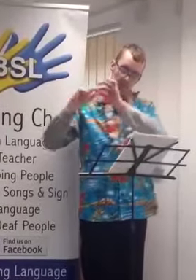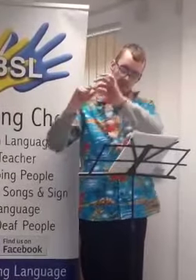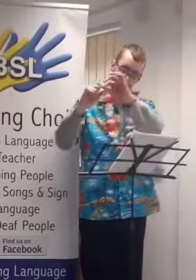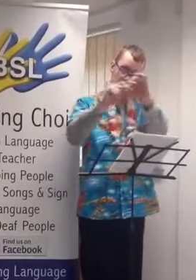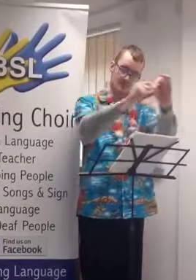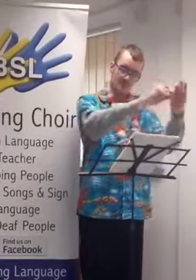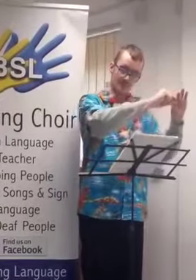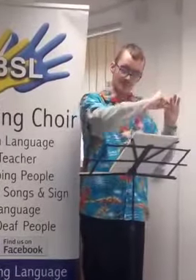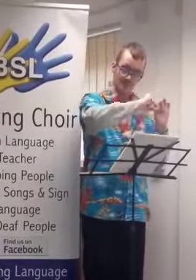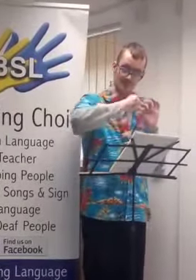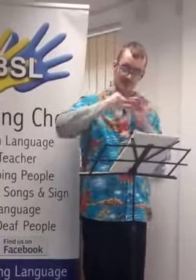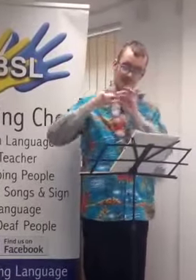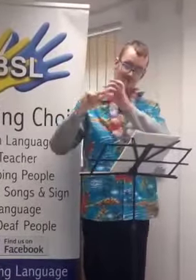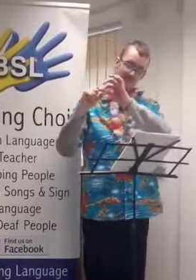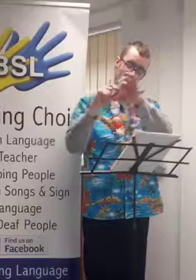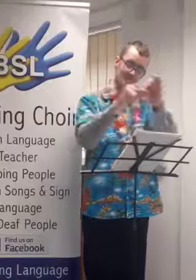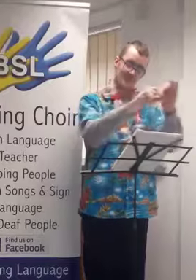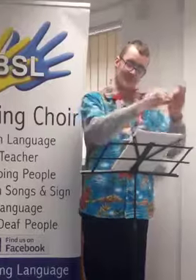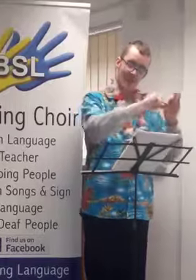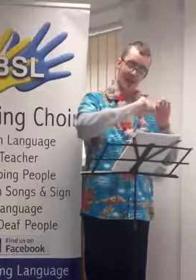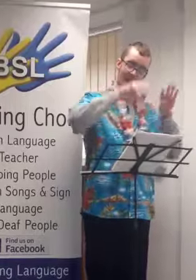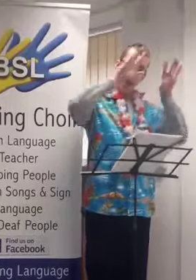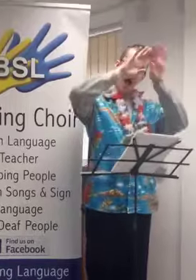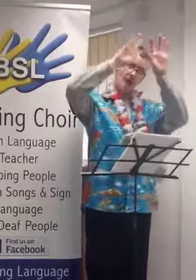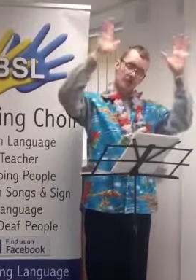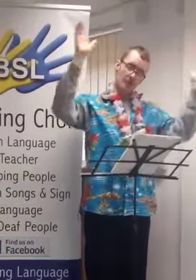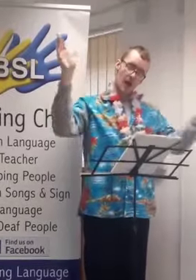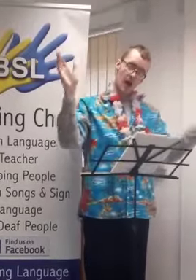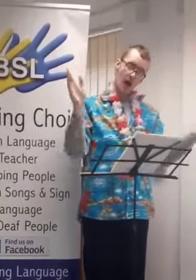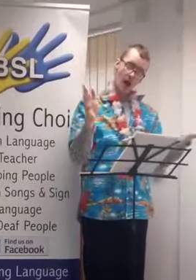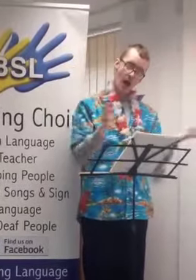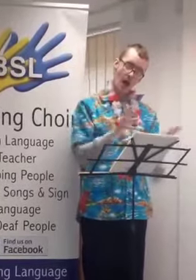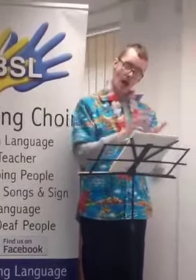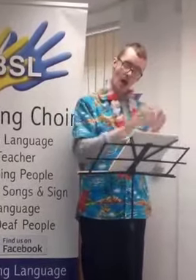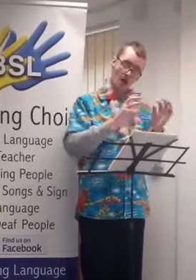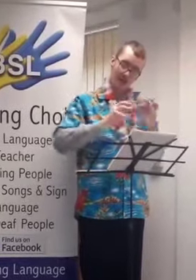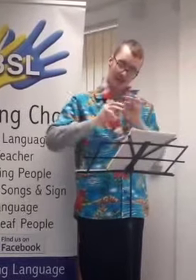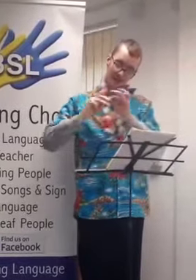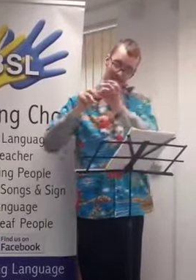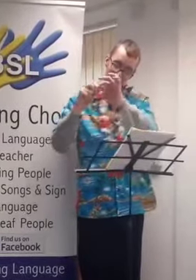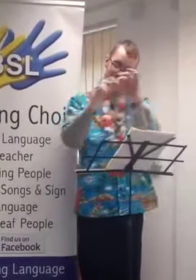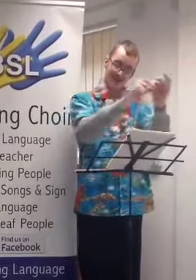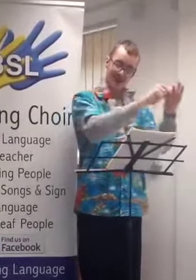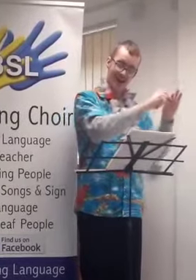and the world of this woman,